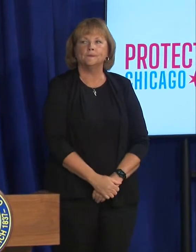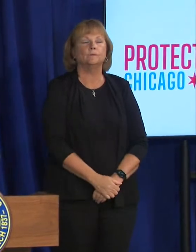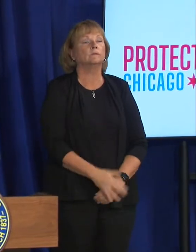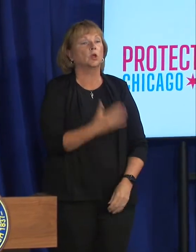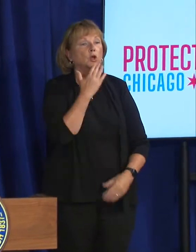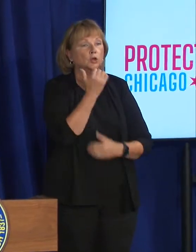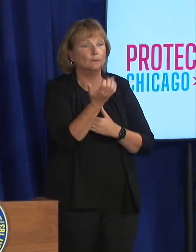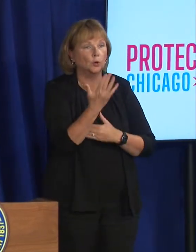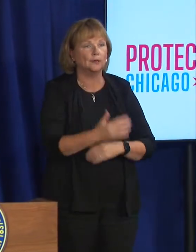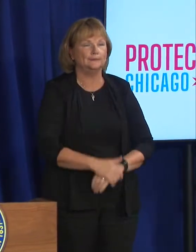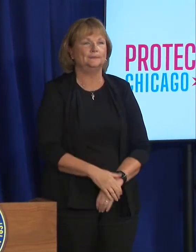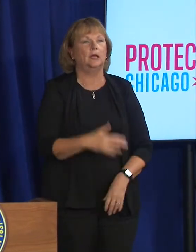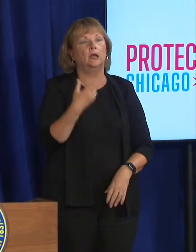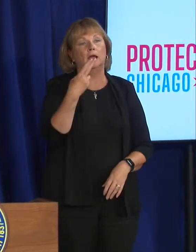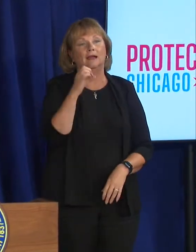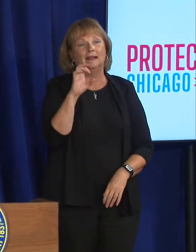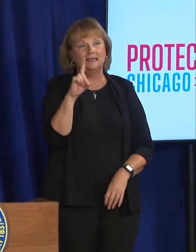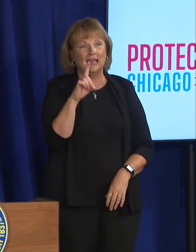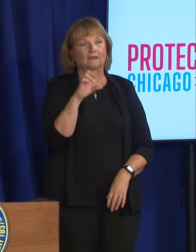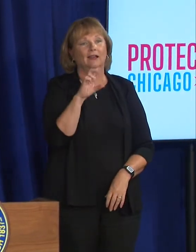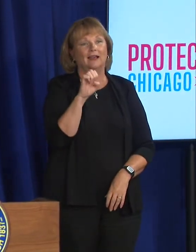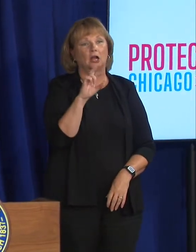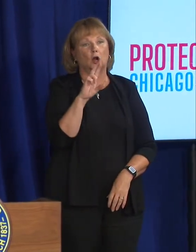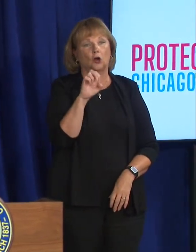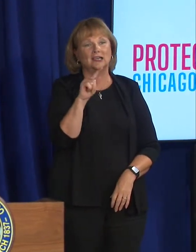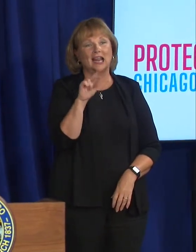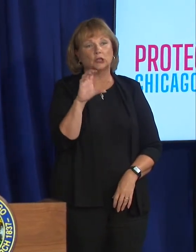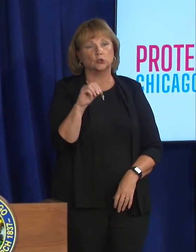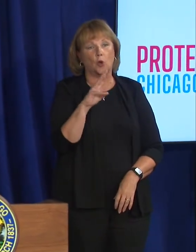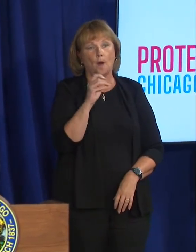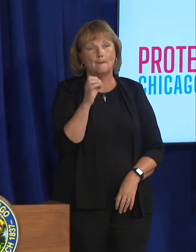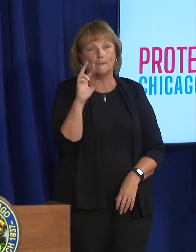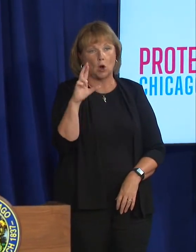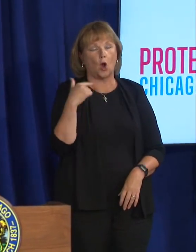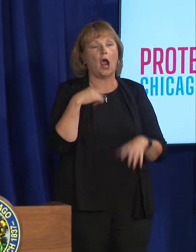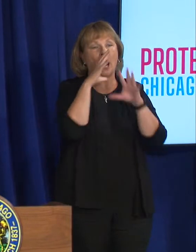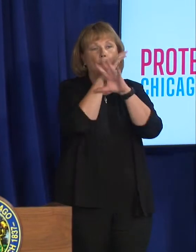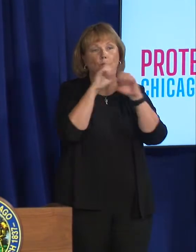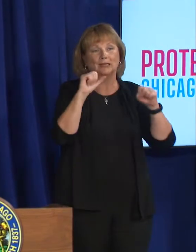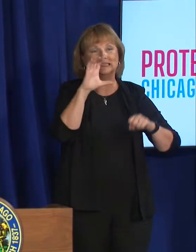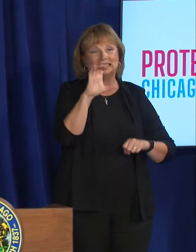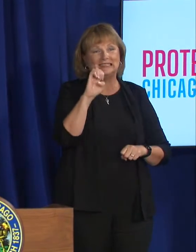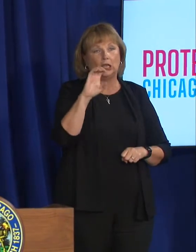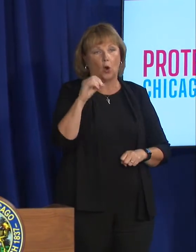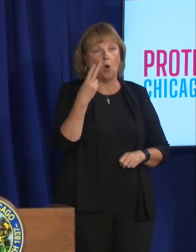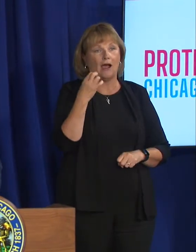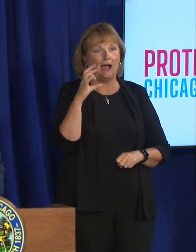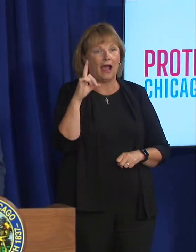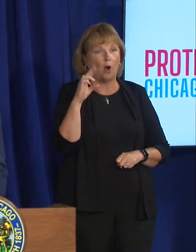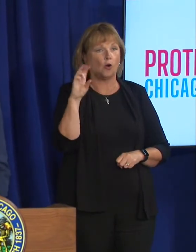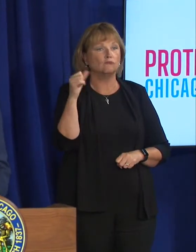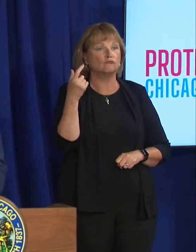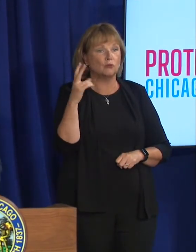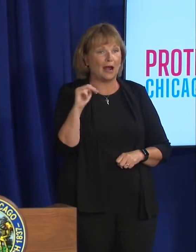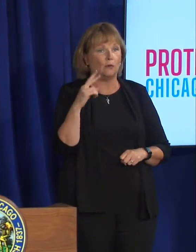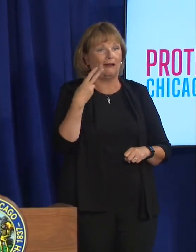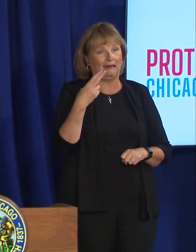Good morning. My name is David Munard. I'm President and CEO of Howard Brown Health, the LGBTQ